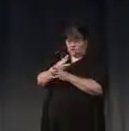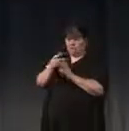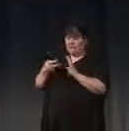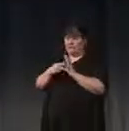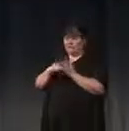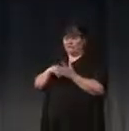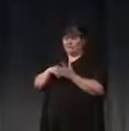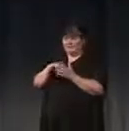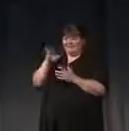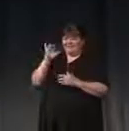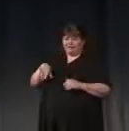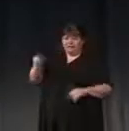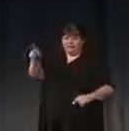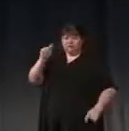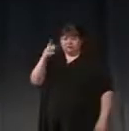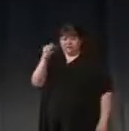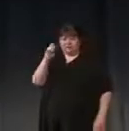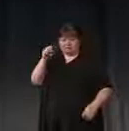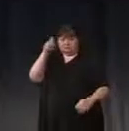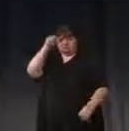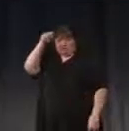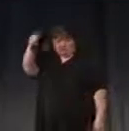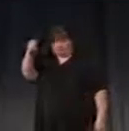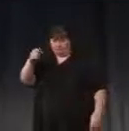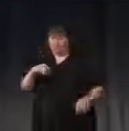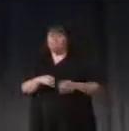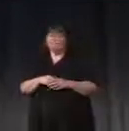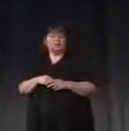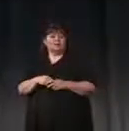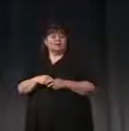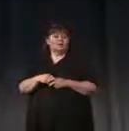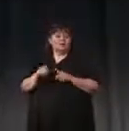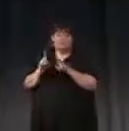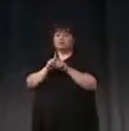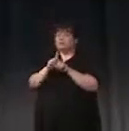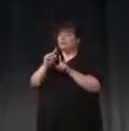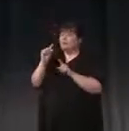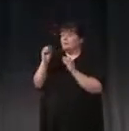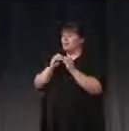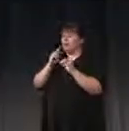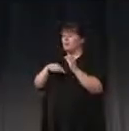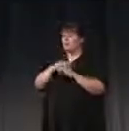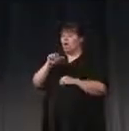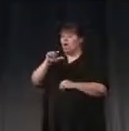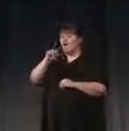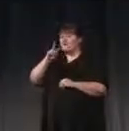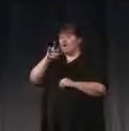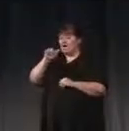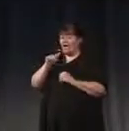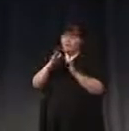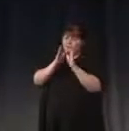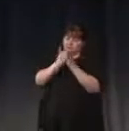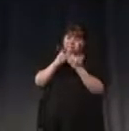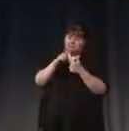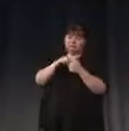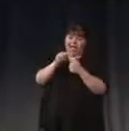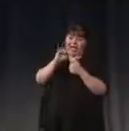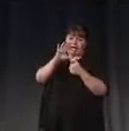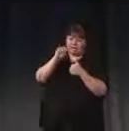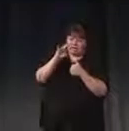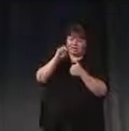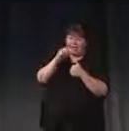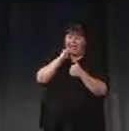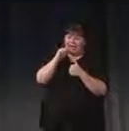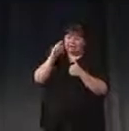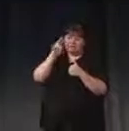Tomas's installations. Just a little bit more on Alva. His books include Action and Perception, one called